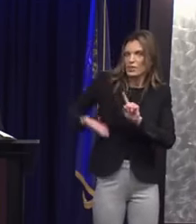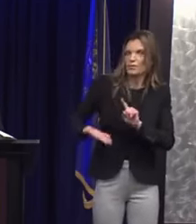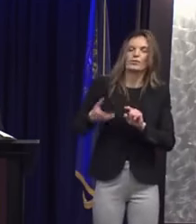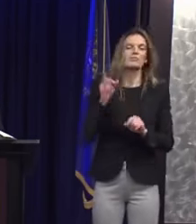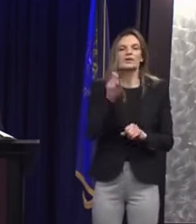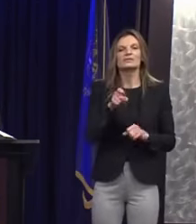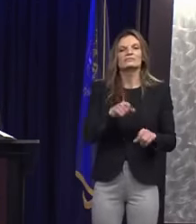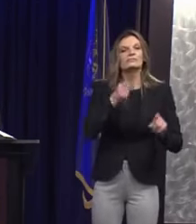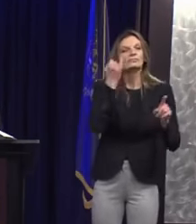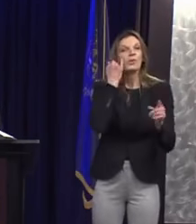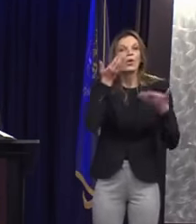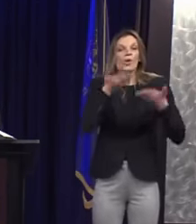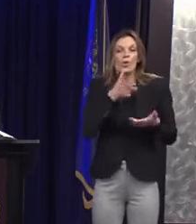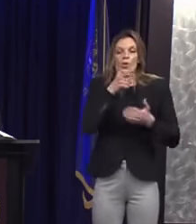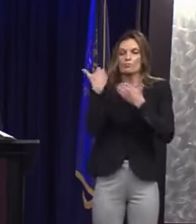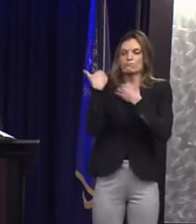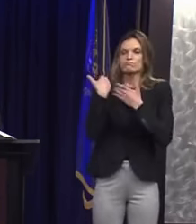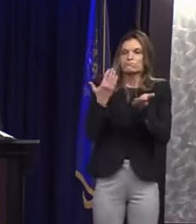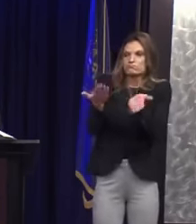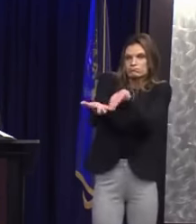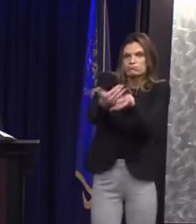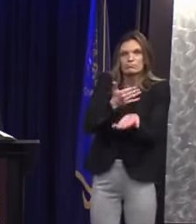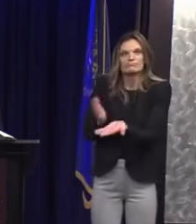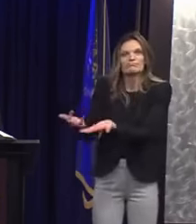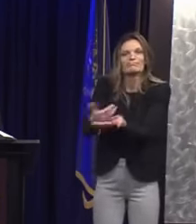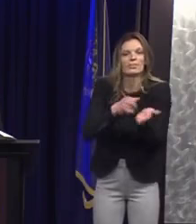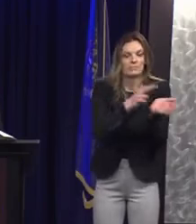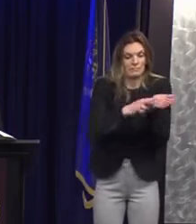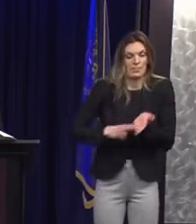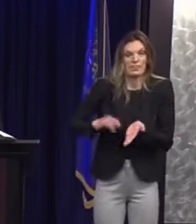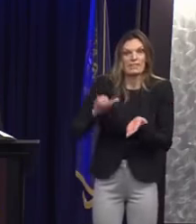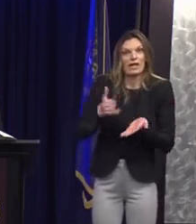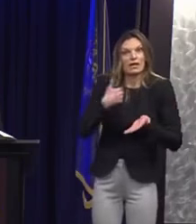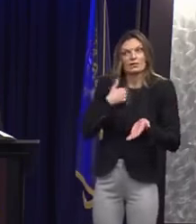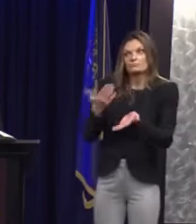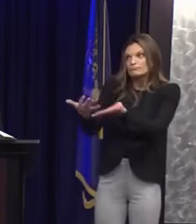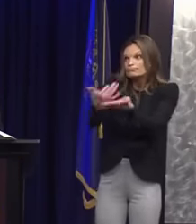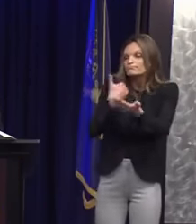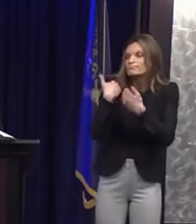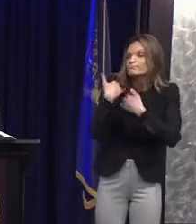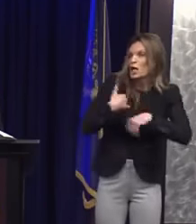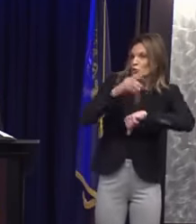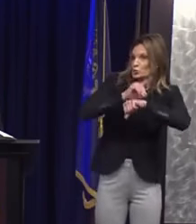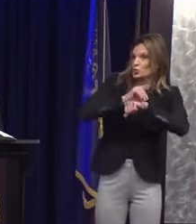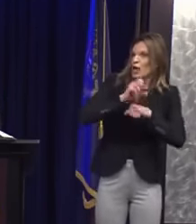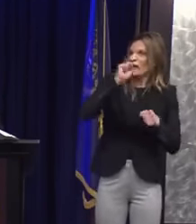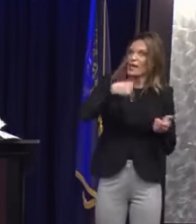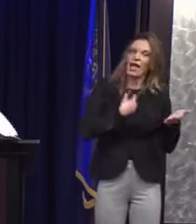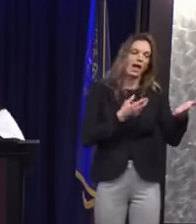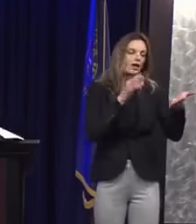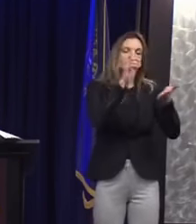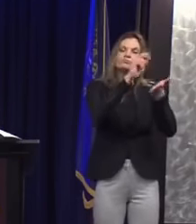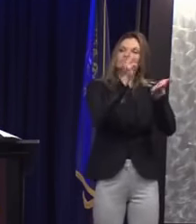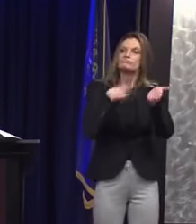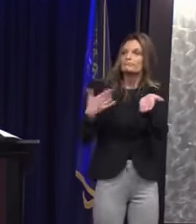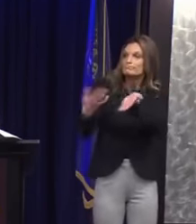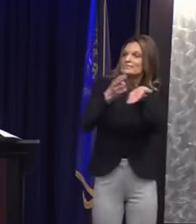to the ballot question petition until after the last voter signs the petition.